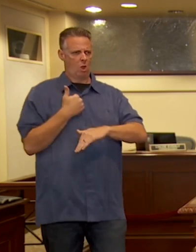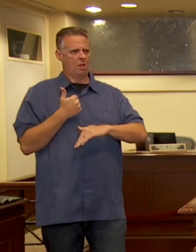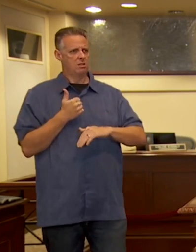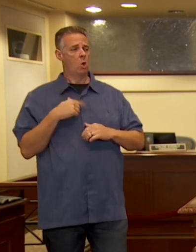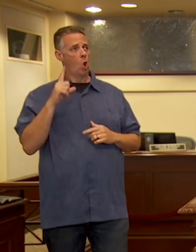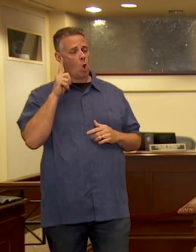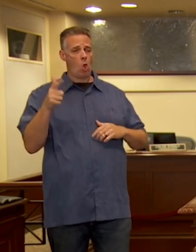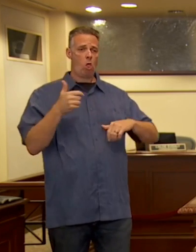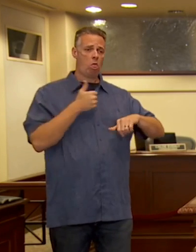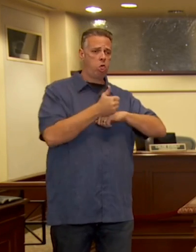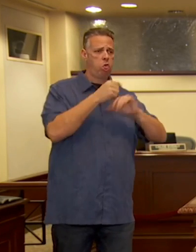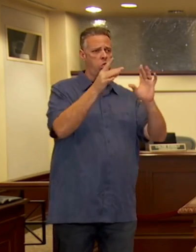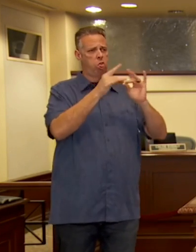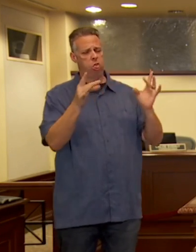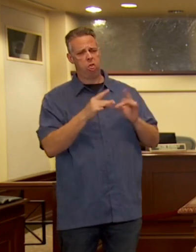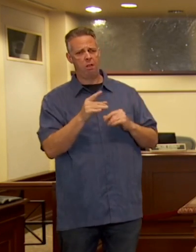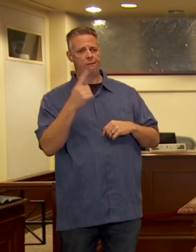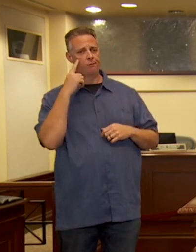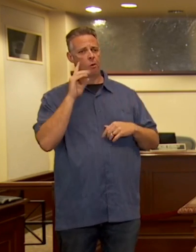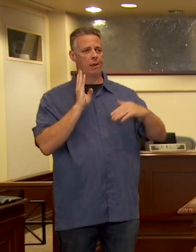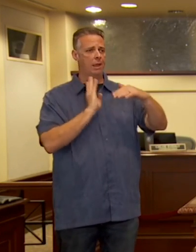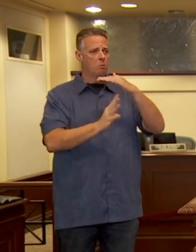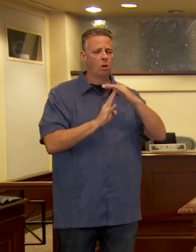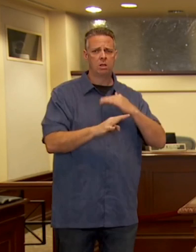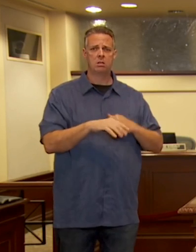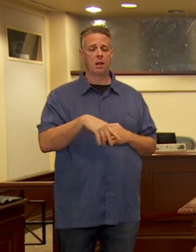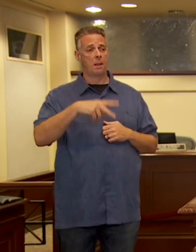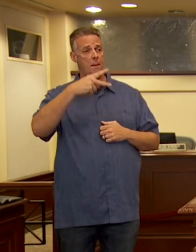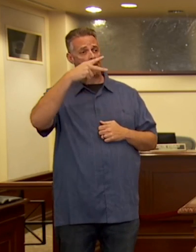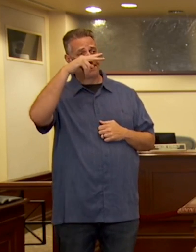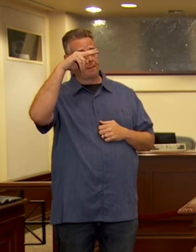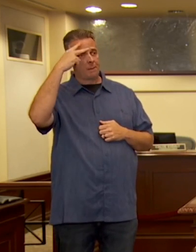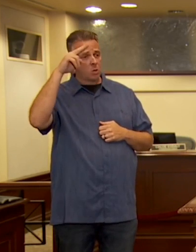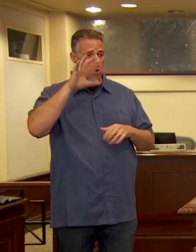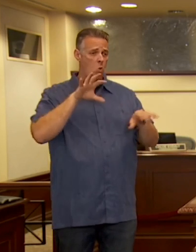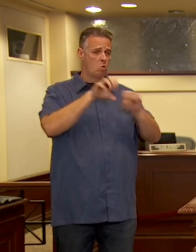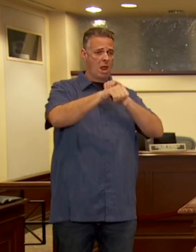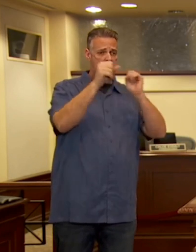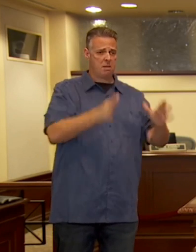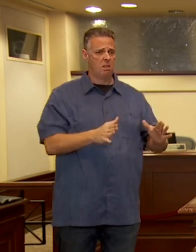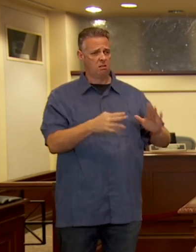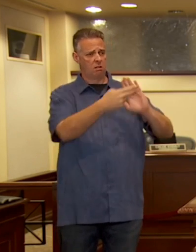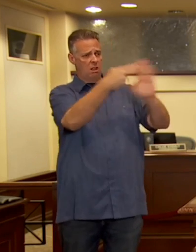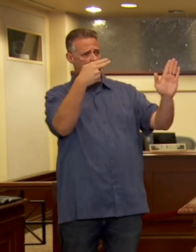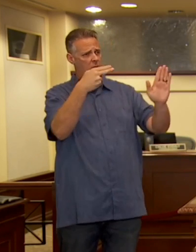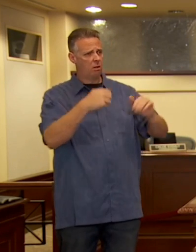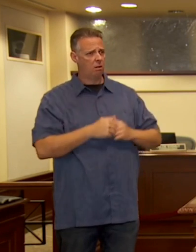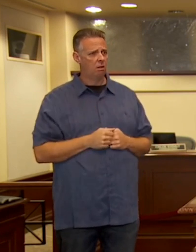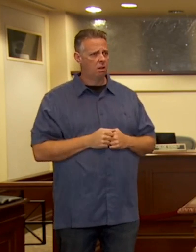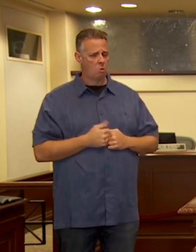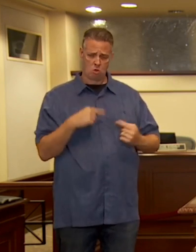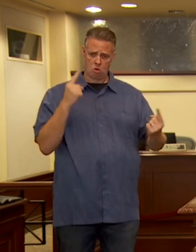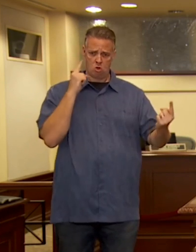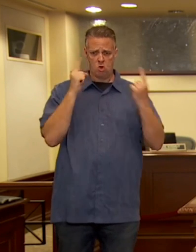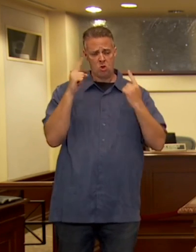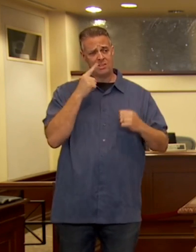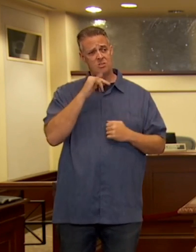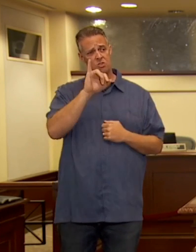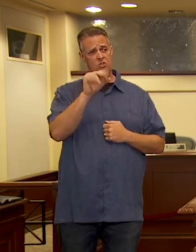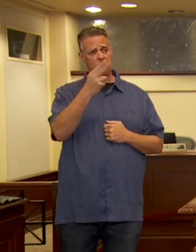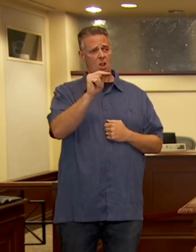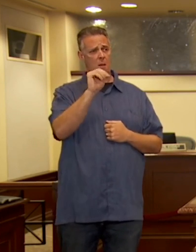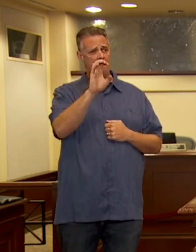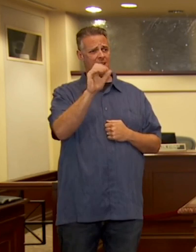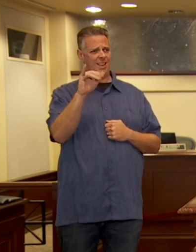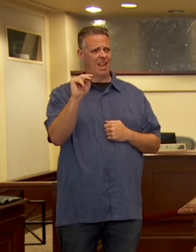on immigrants. We've listened to you label Mexicans rapists. We've heard you say that John McCain